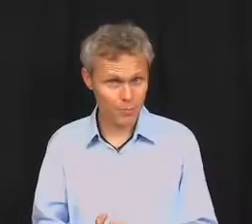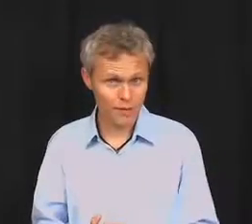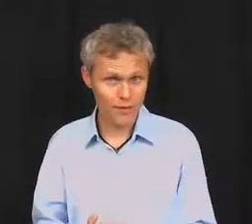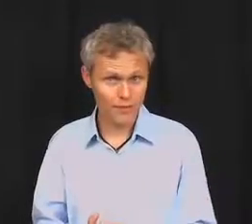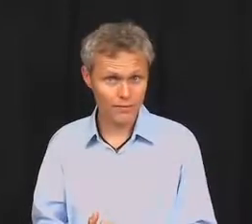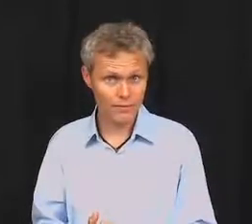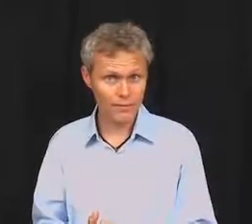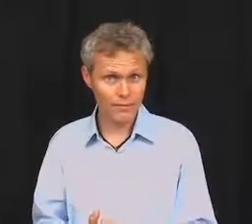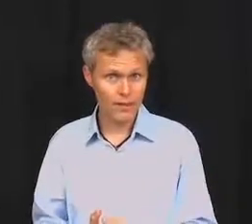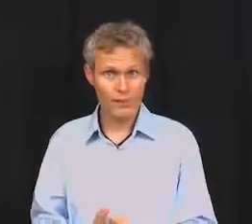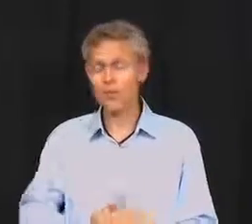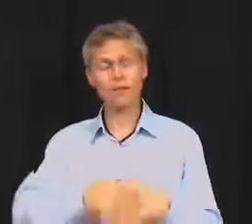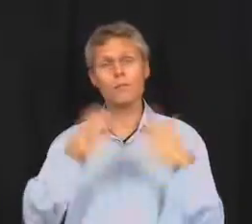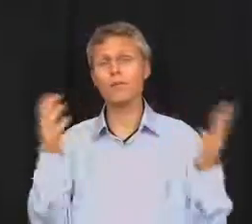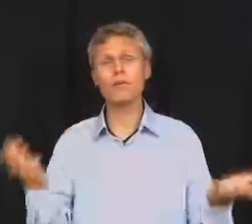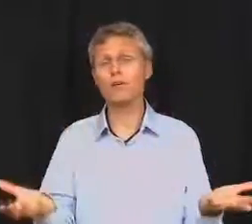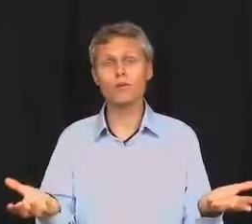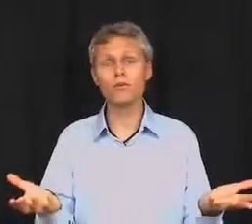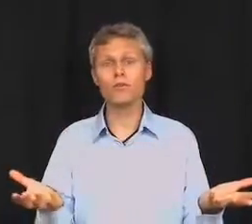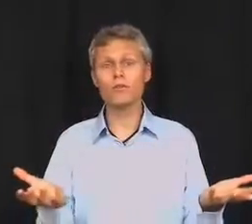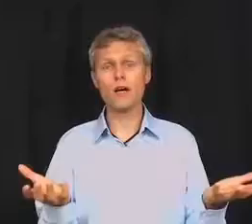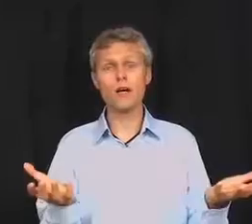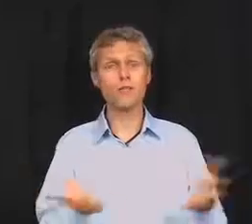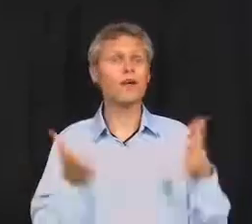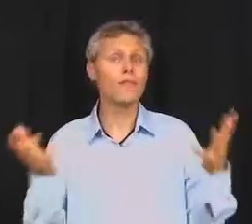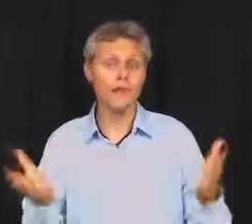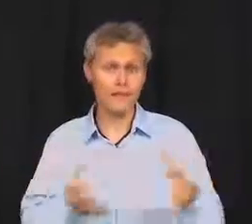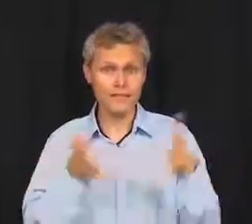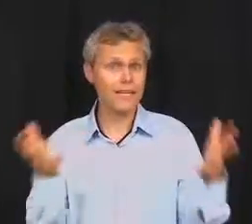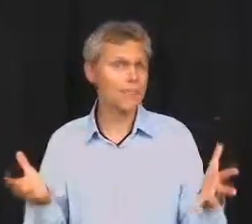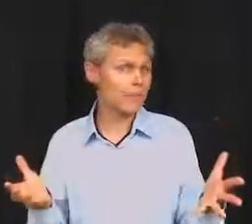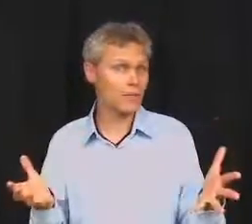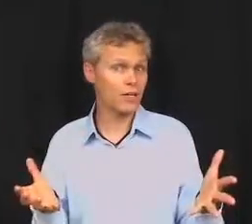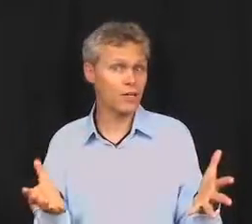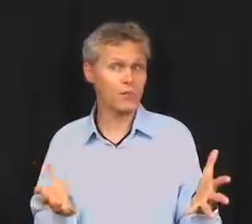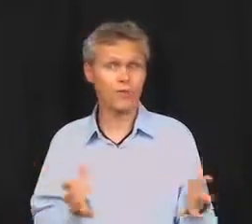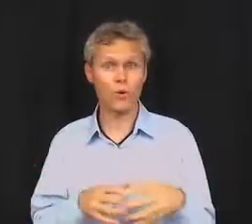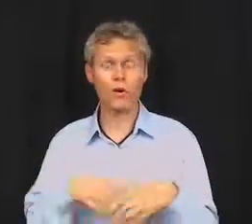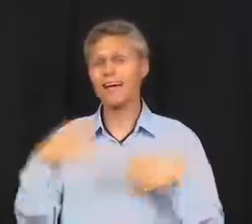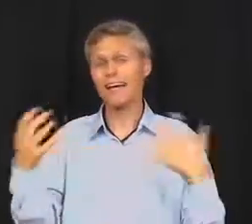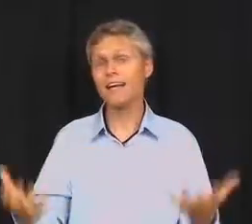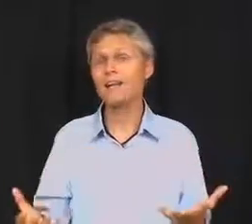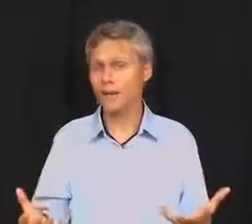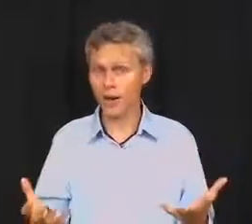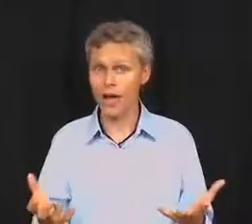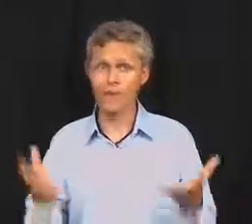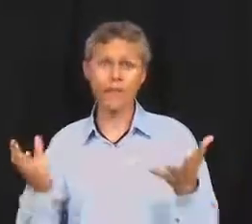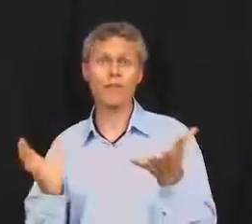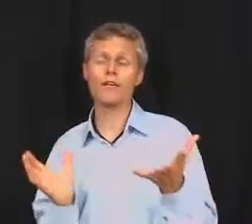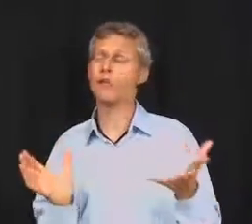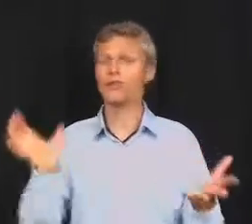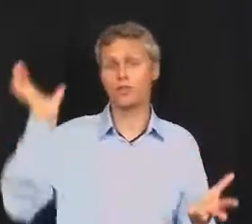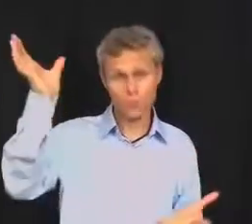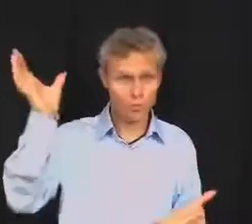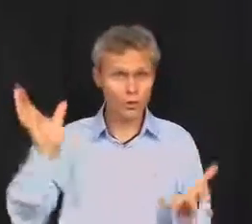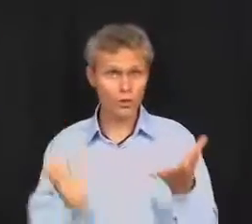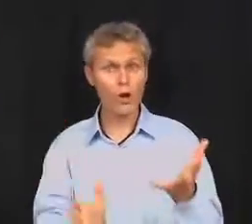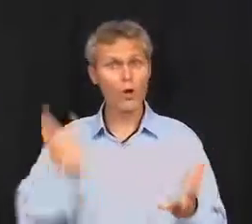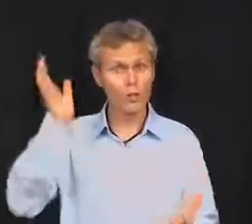speaking. But it can be used for anything. These steps can be used for anything in your life, anything you want to improve or